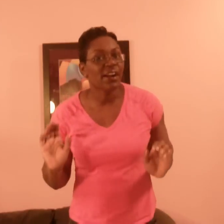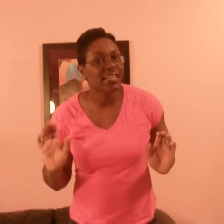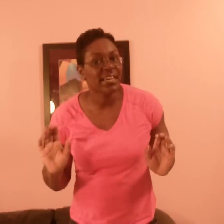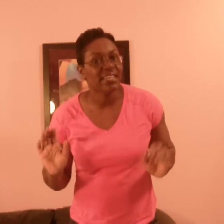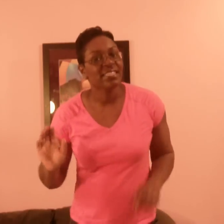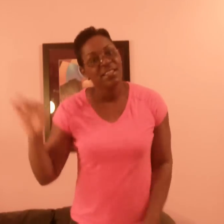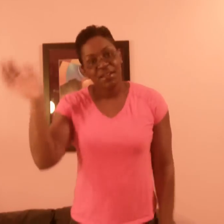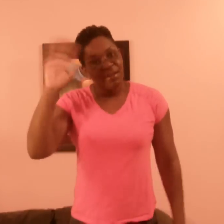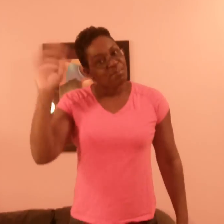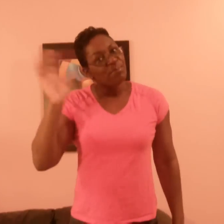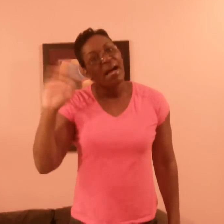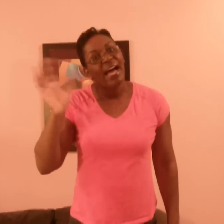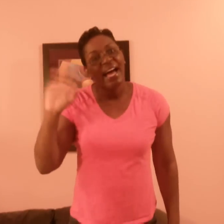turkeys! Bye!